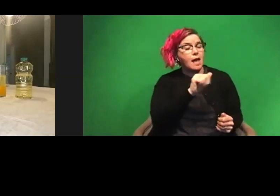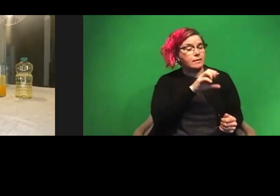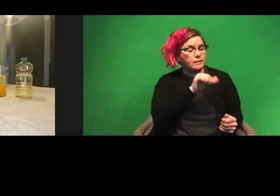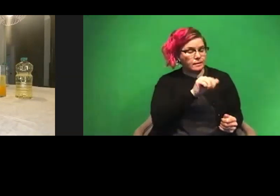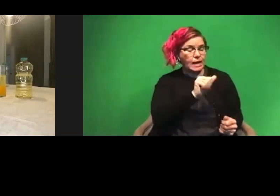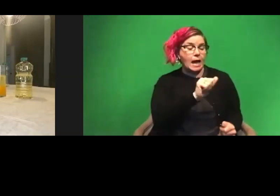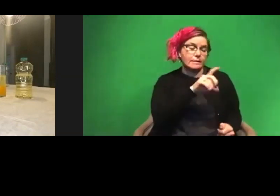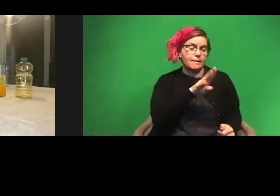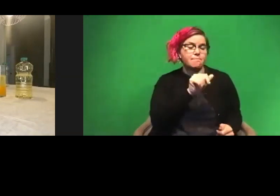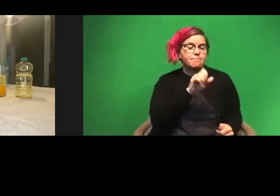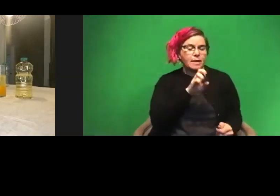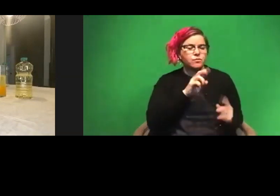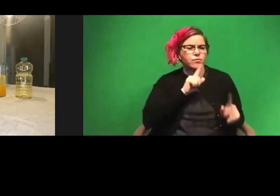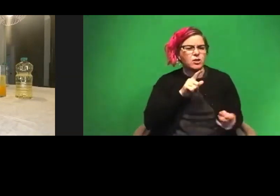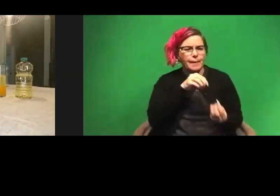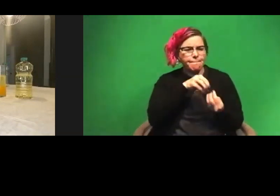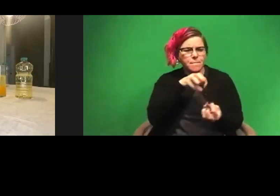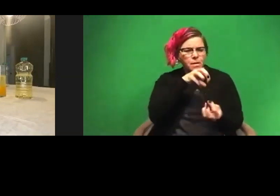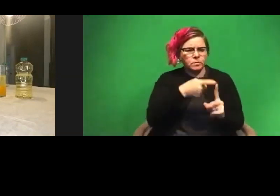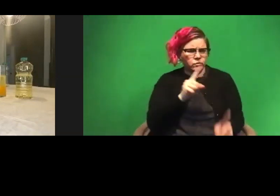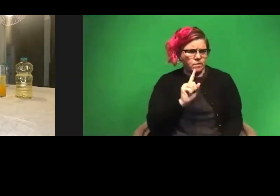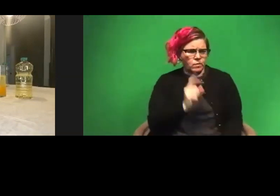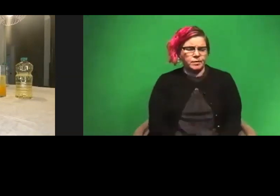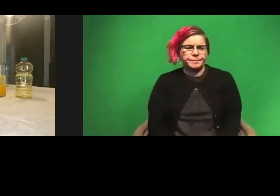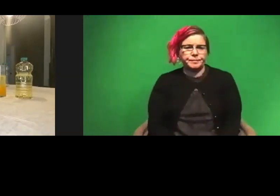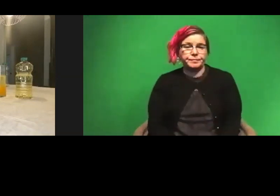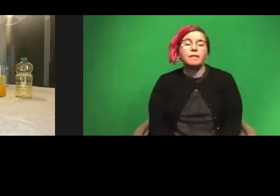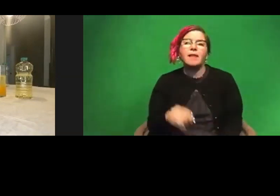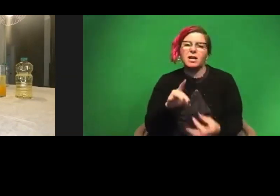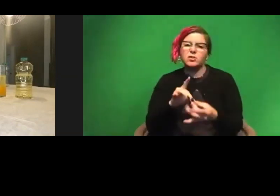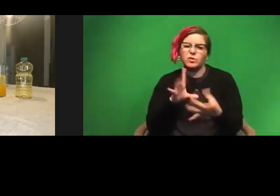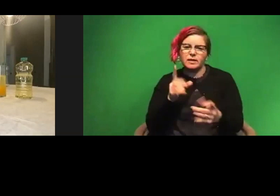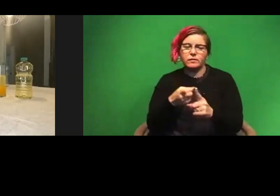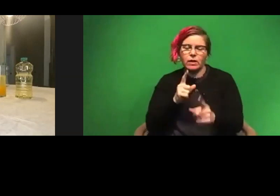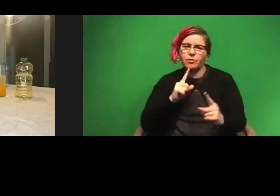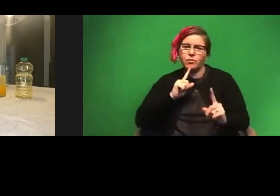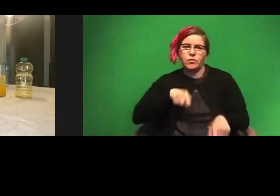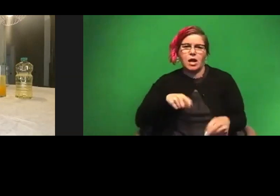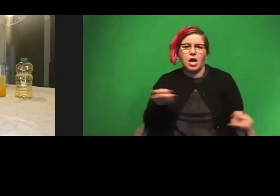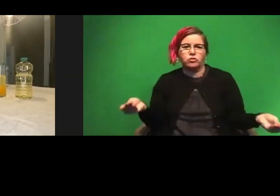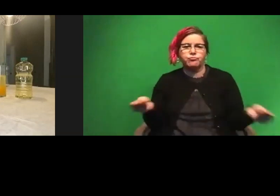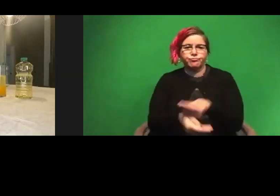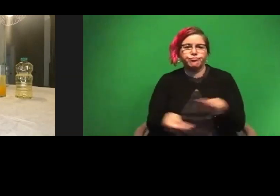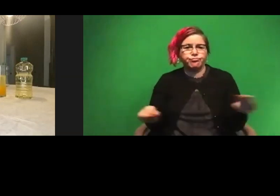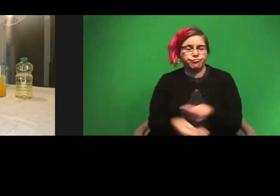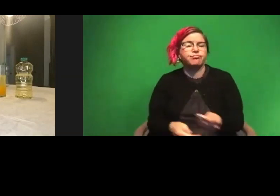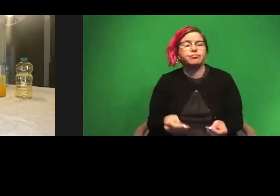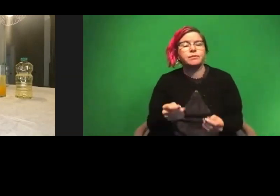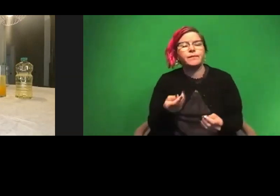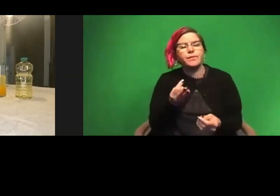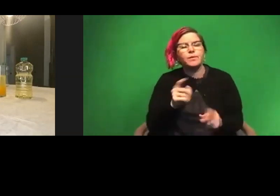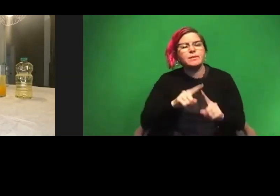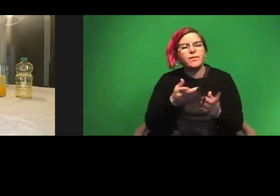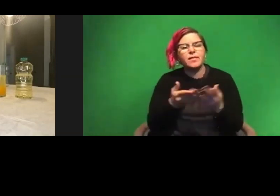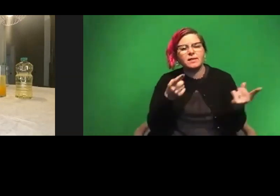where did the bubbles come from? So that's released from the actual reaction from combining them. So you have a few things, different things